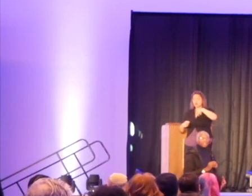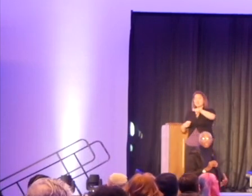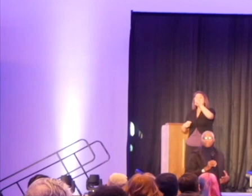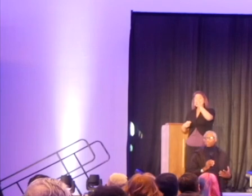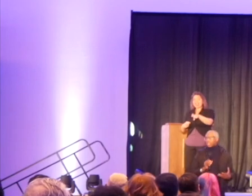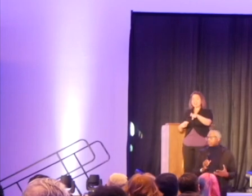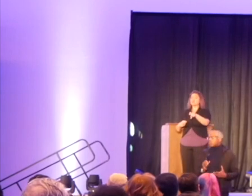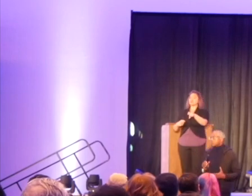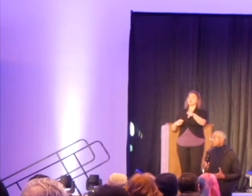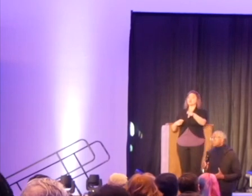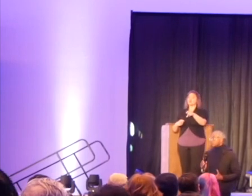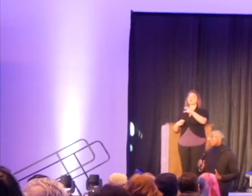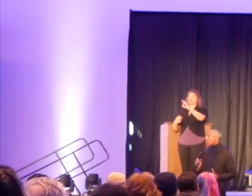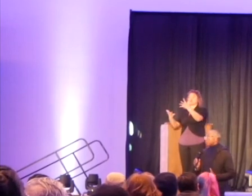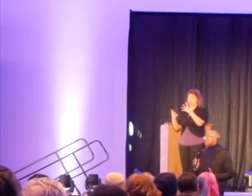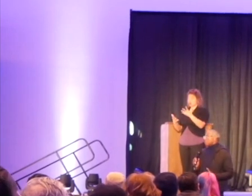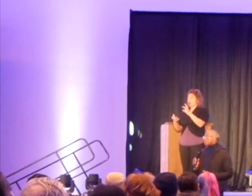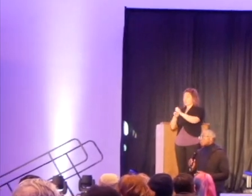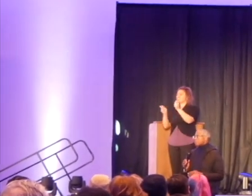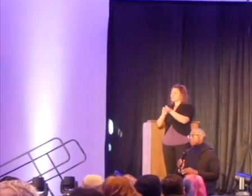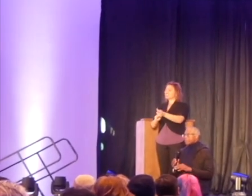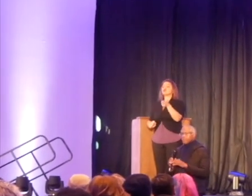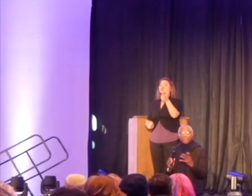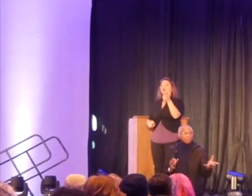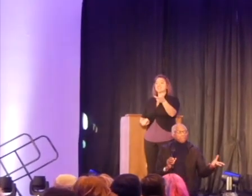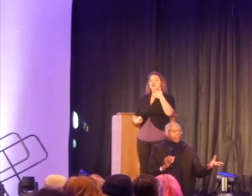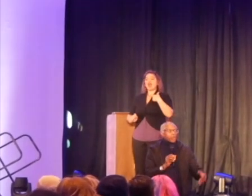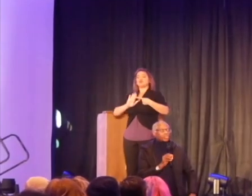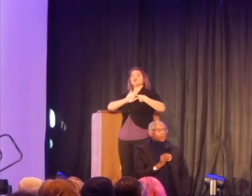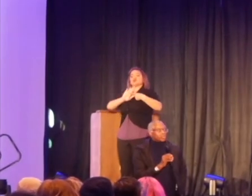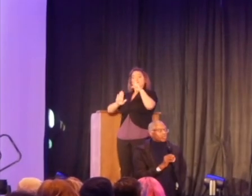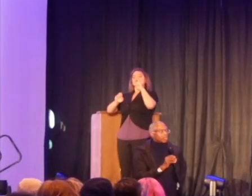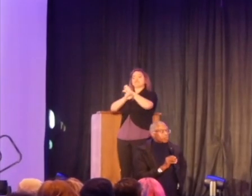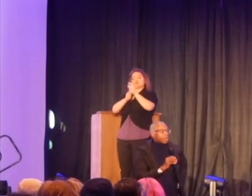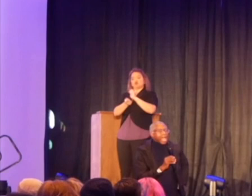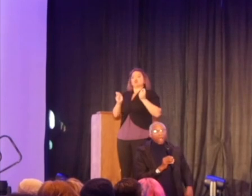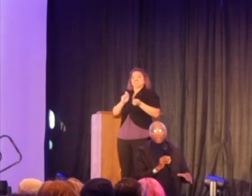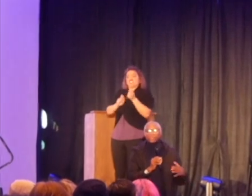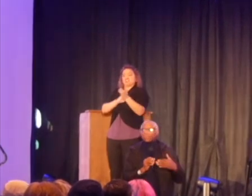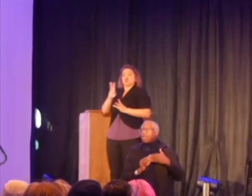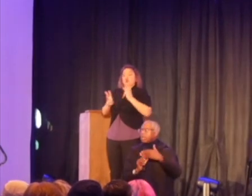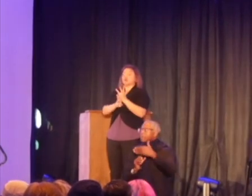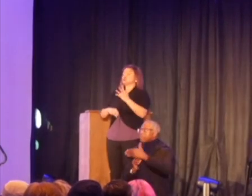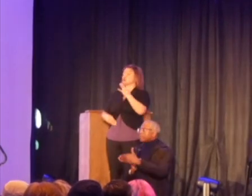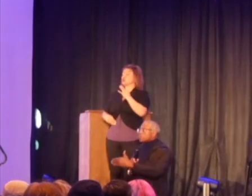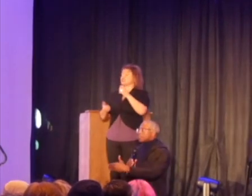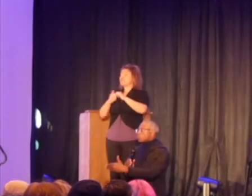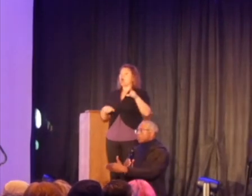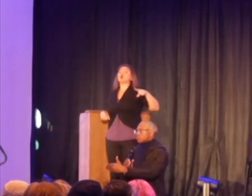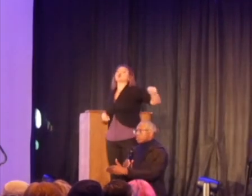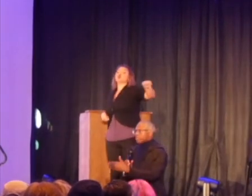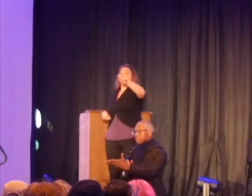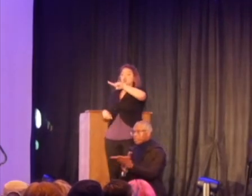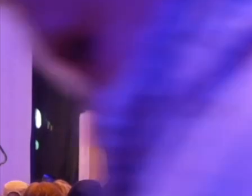to be the change that we want to see in this world. So if, I may pose the question to all of you, how are you being the